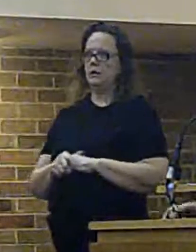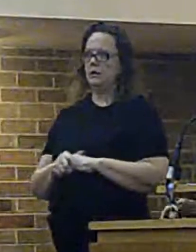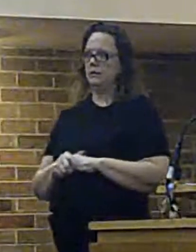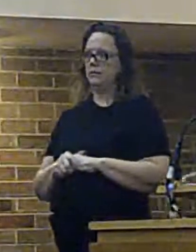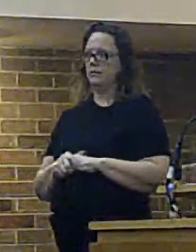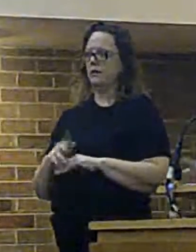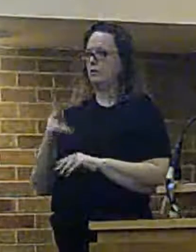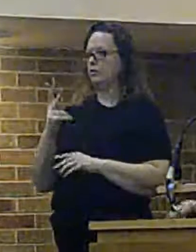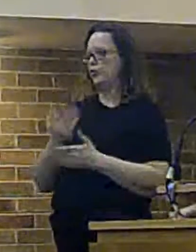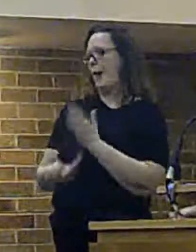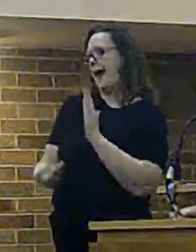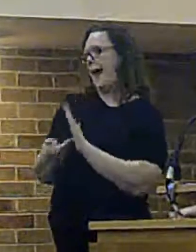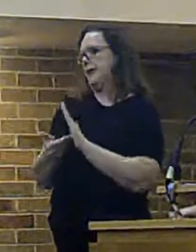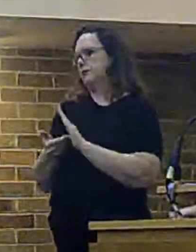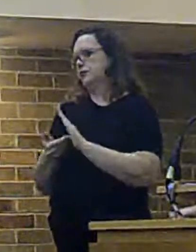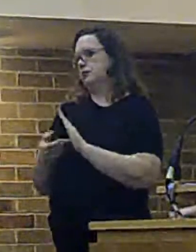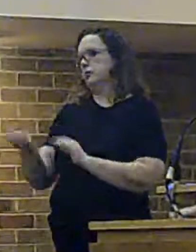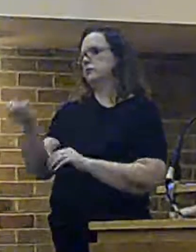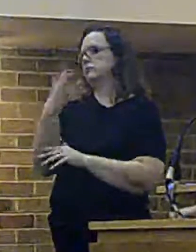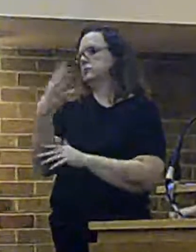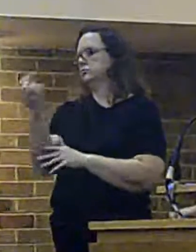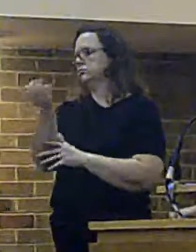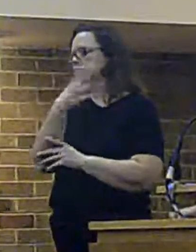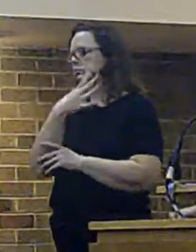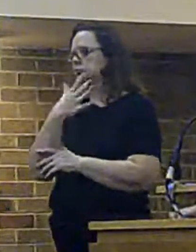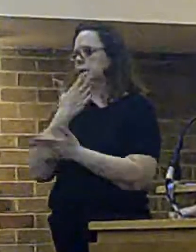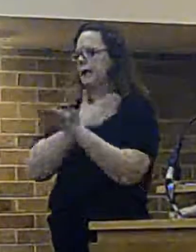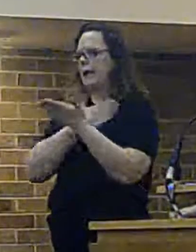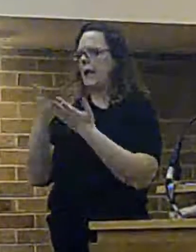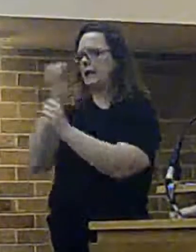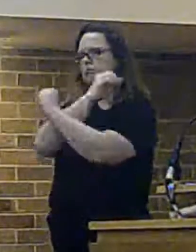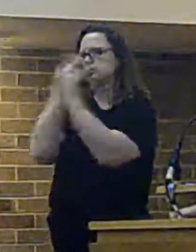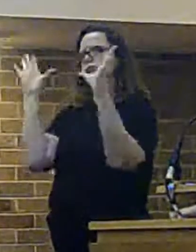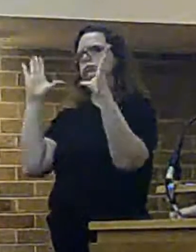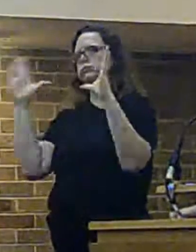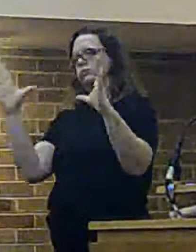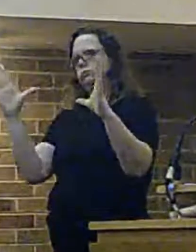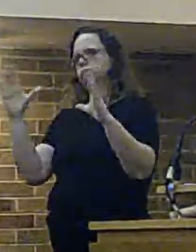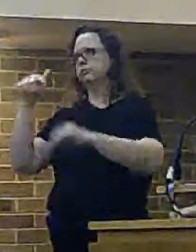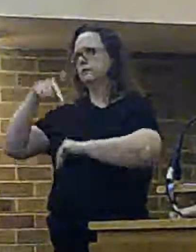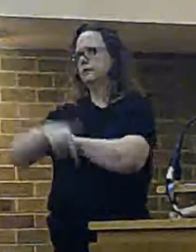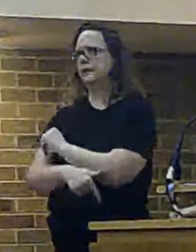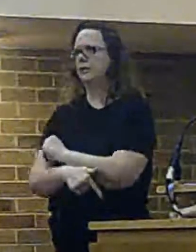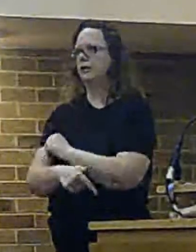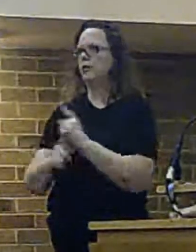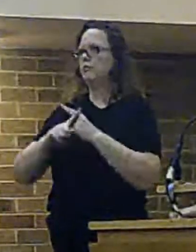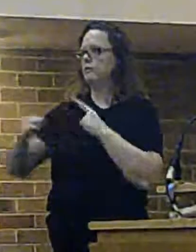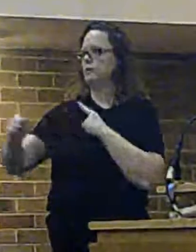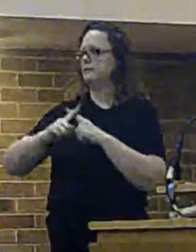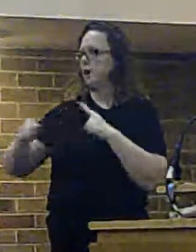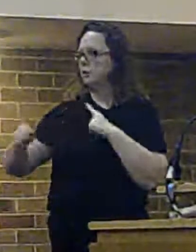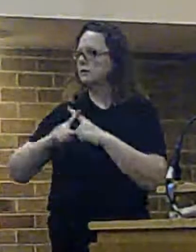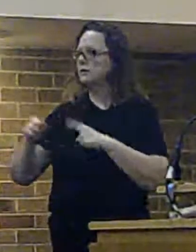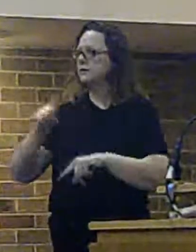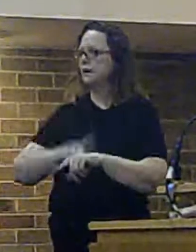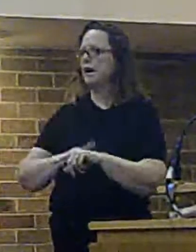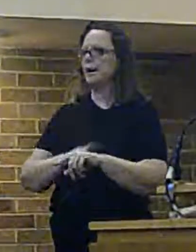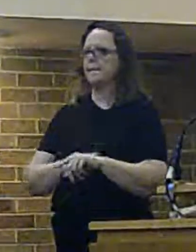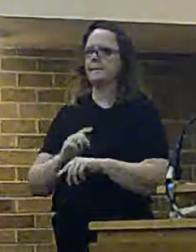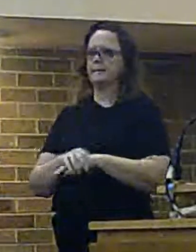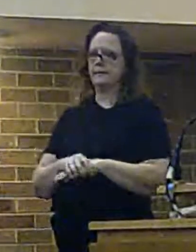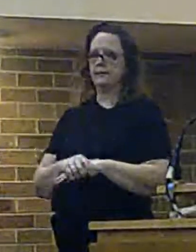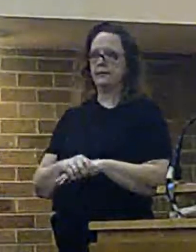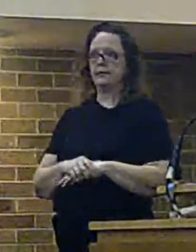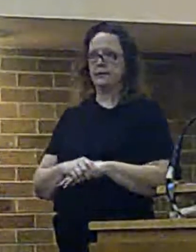slides just to try to make a bit more sense of what's a fairly complicated issue in our response times. What is for certain is if the